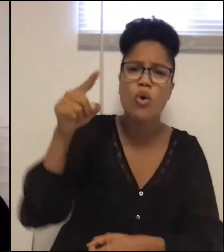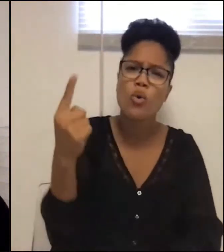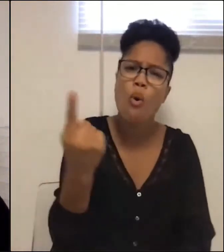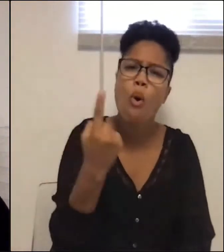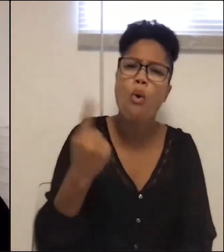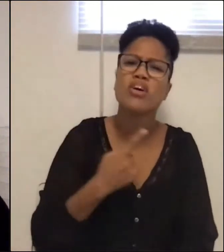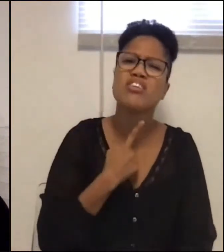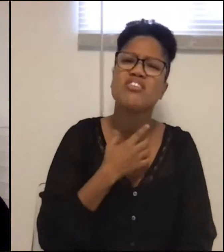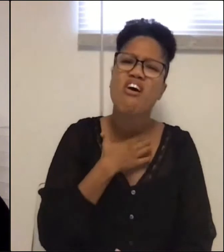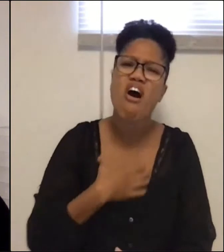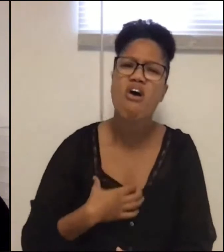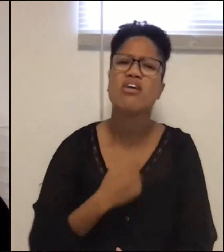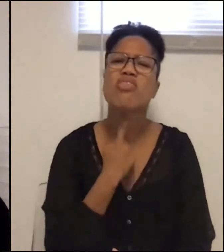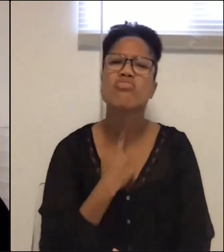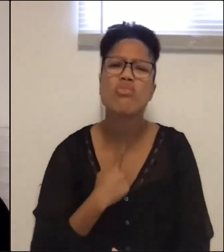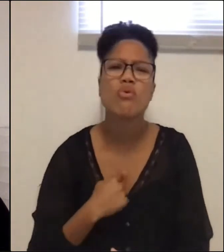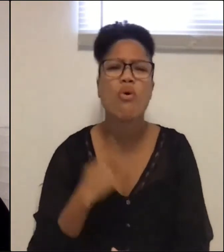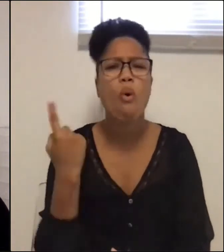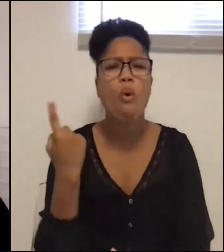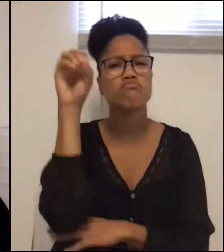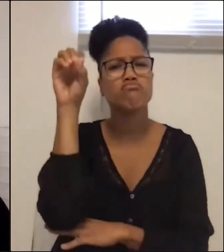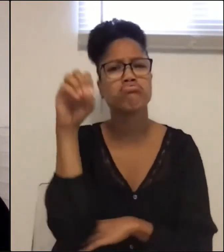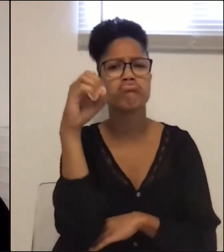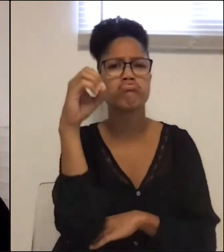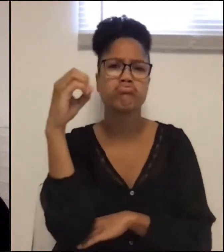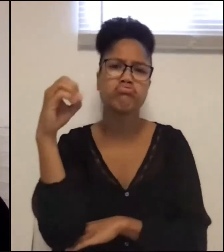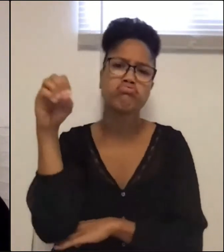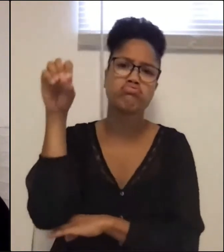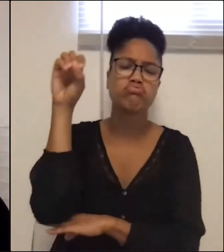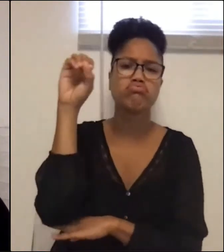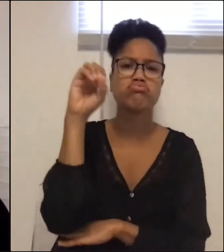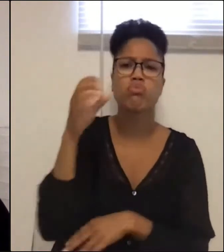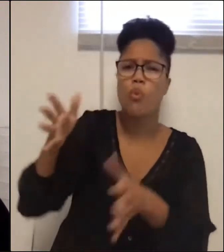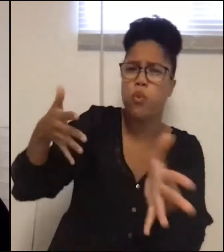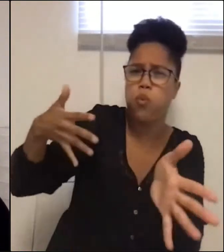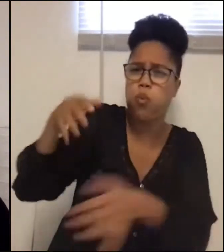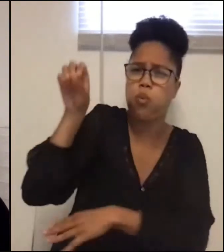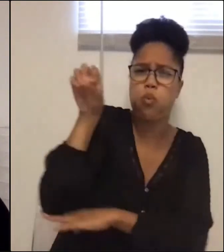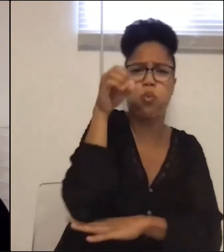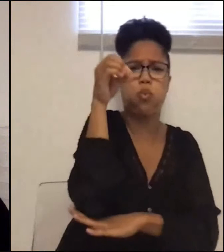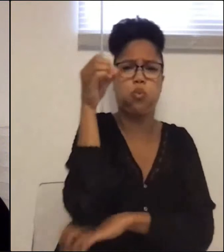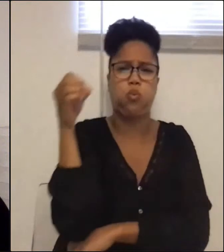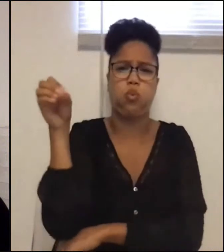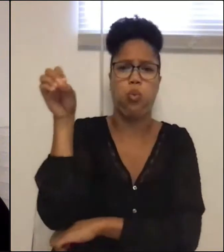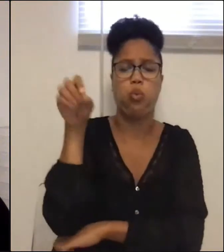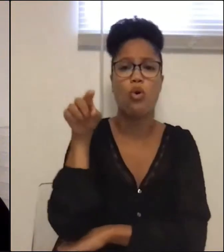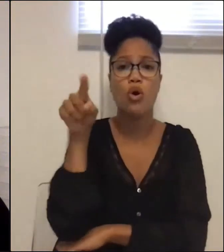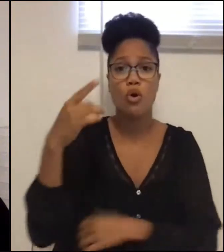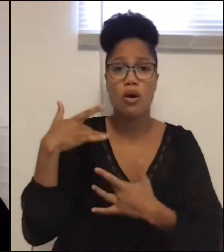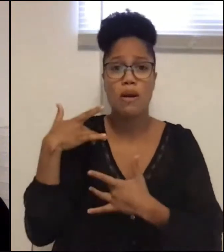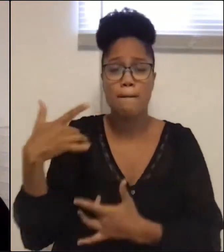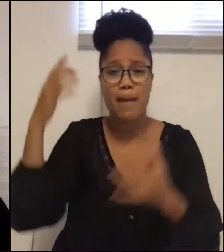and hungry. You wobble in strong winds. You puff your bright